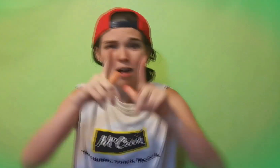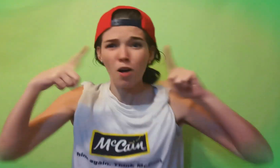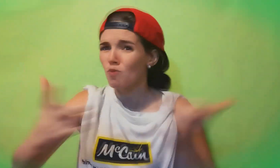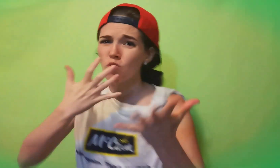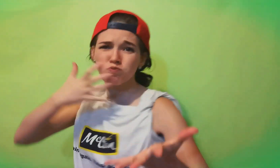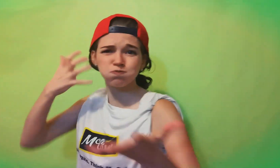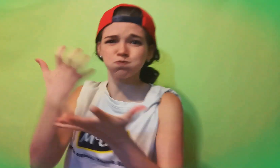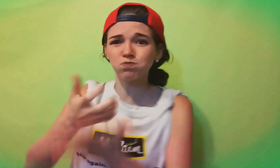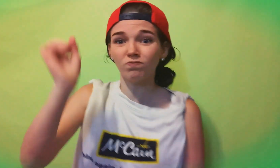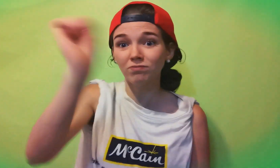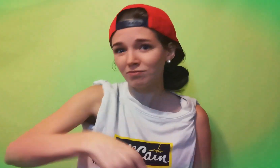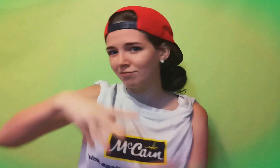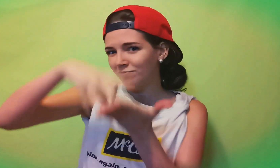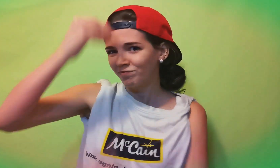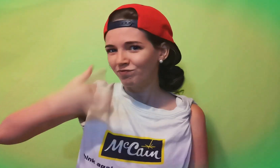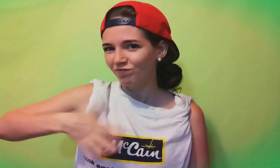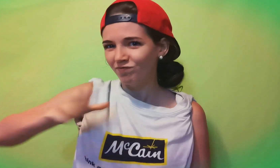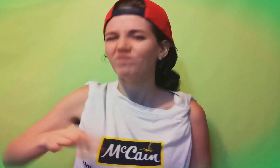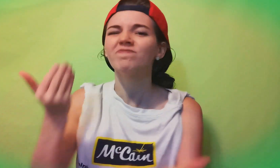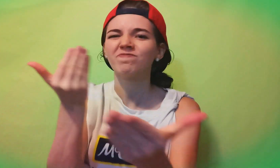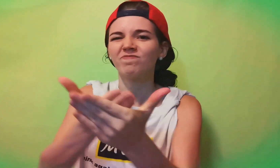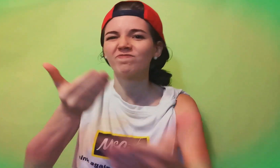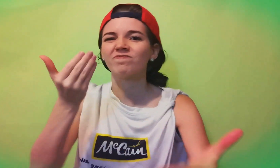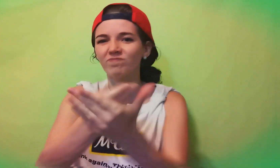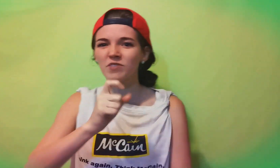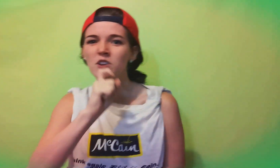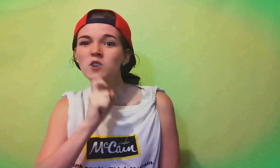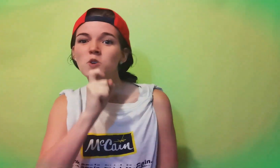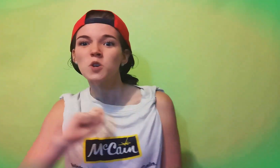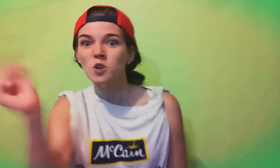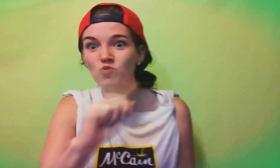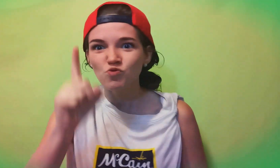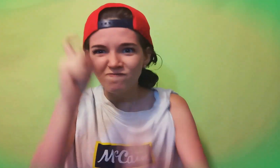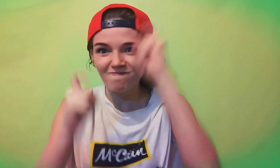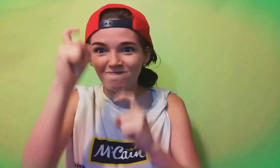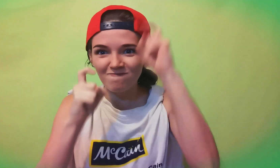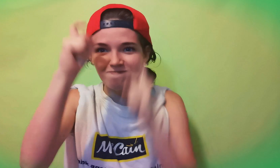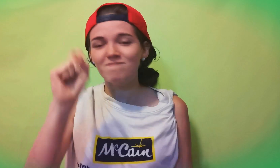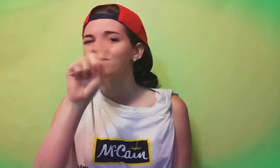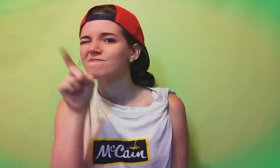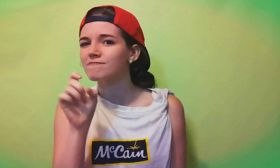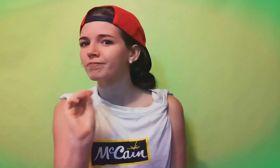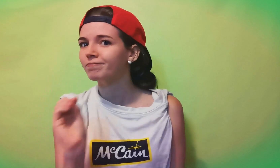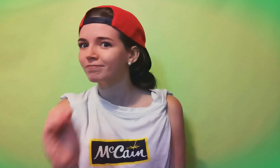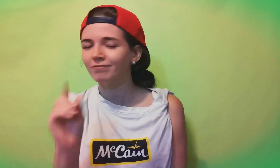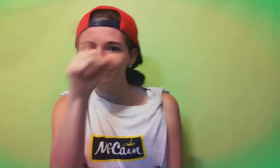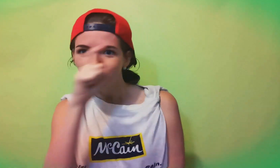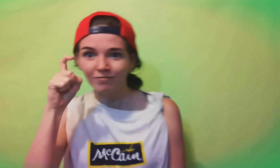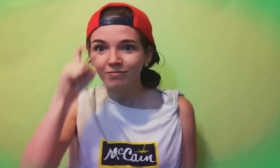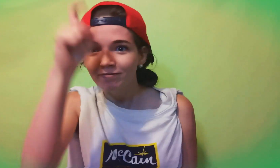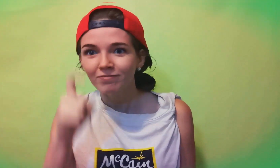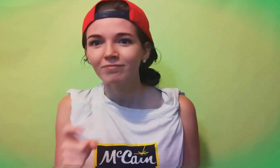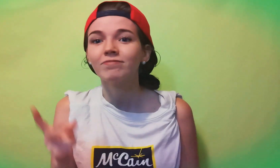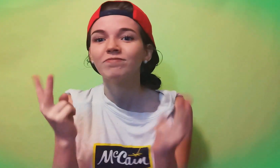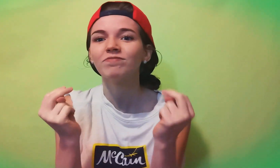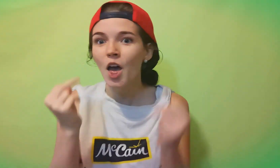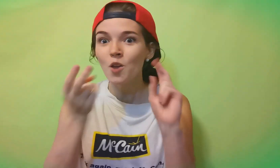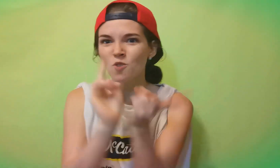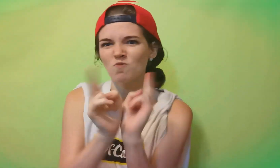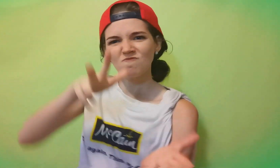sign language is phenomenal yes you want to learn it's possible yes what you must use is your expression raise our brow if you got a question your